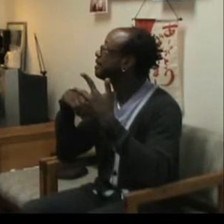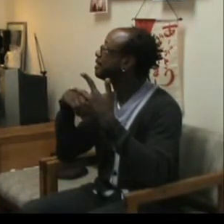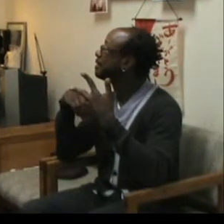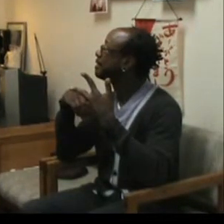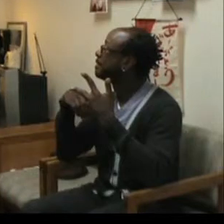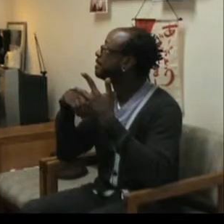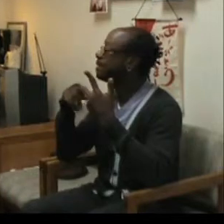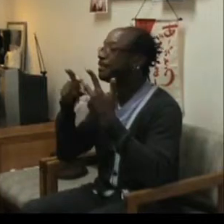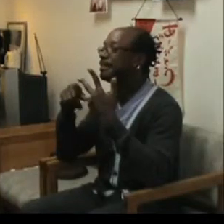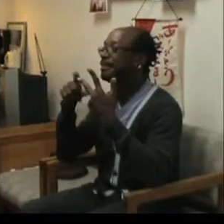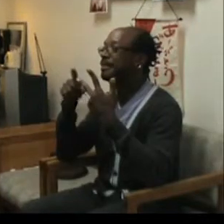And toxicity.